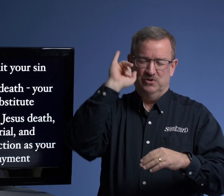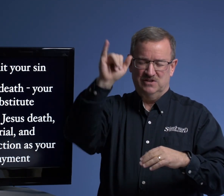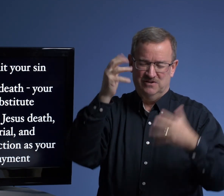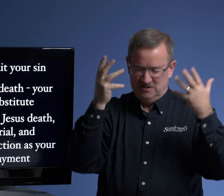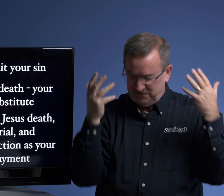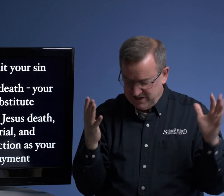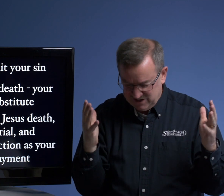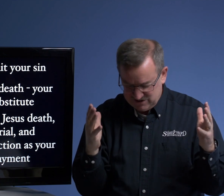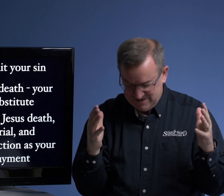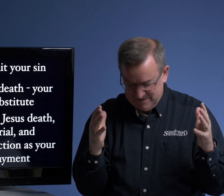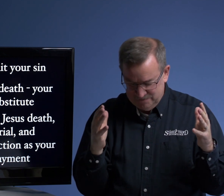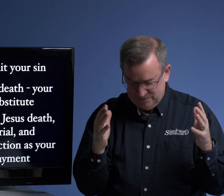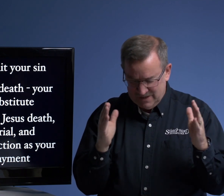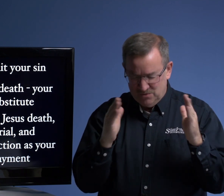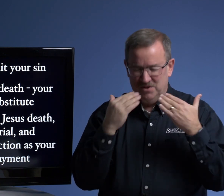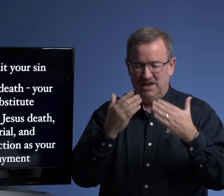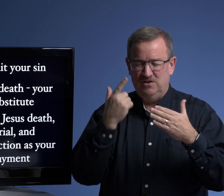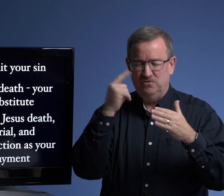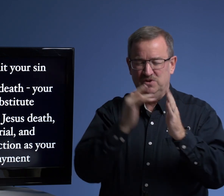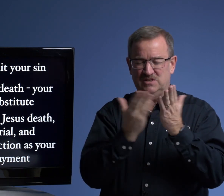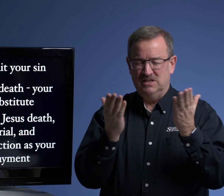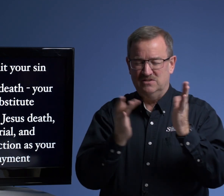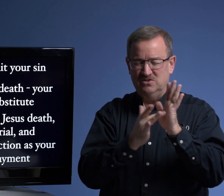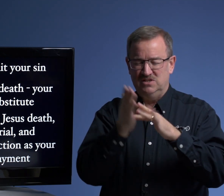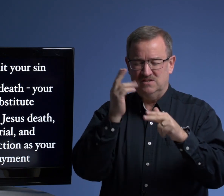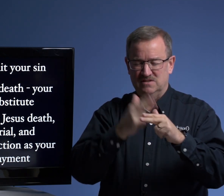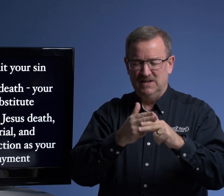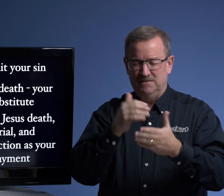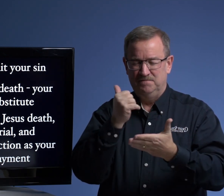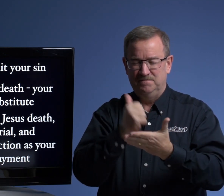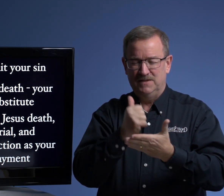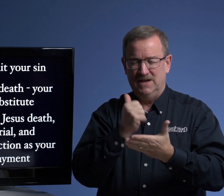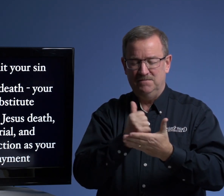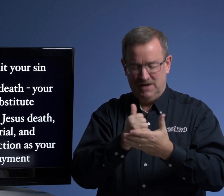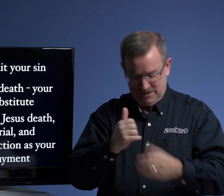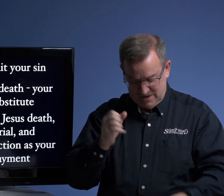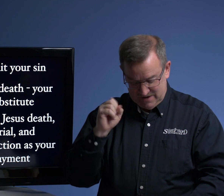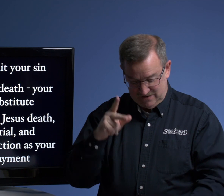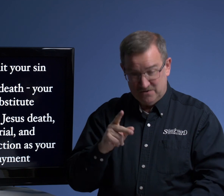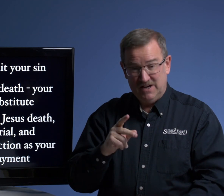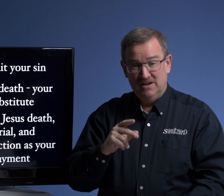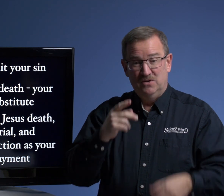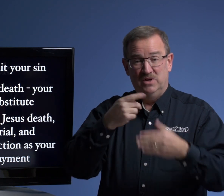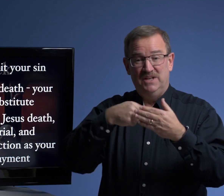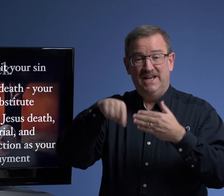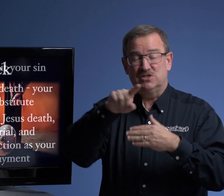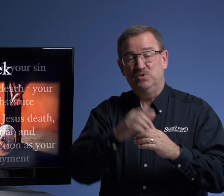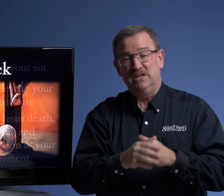eternity. Finished. We thank you for these things in Jesus' name. Amen. All right. Well, next week,